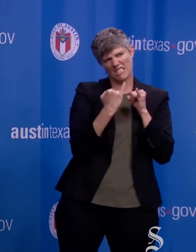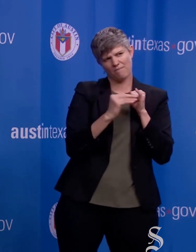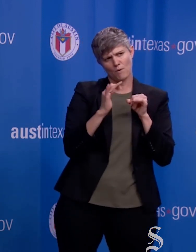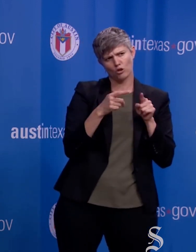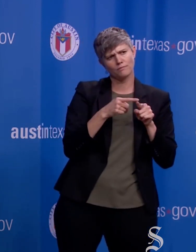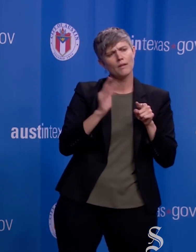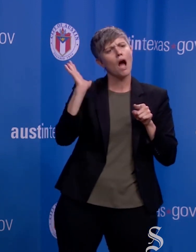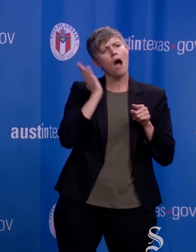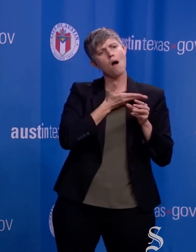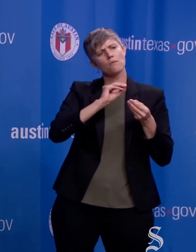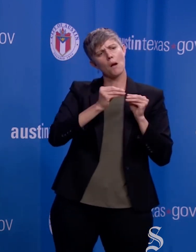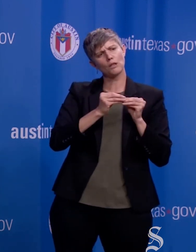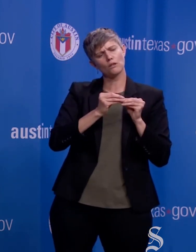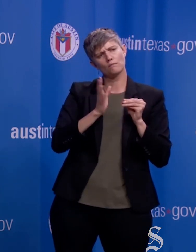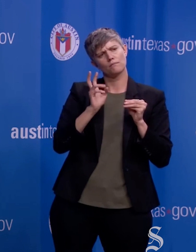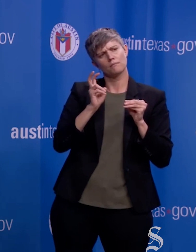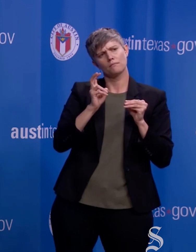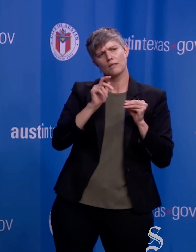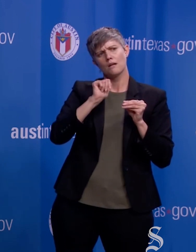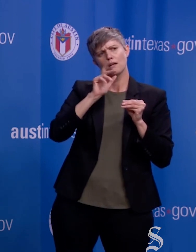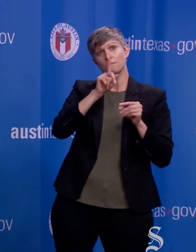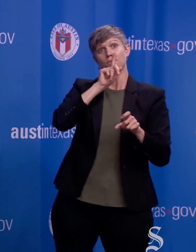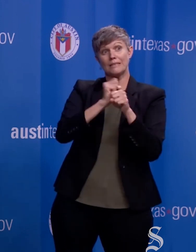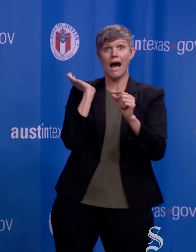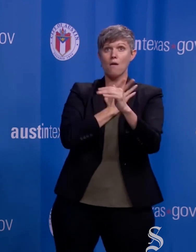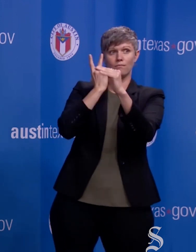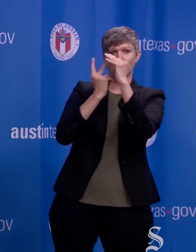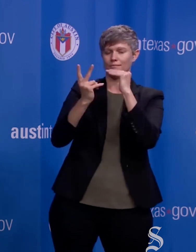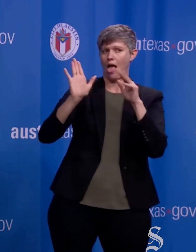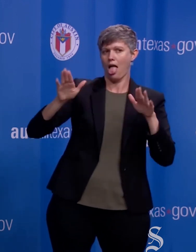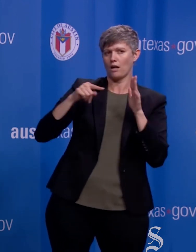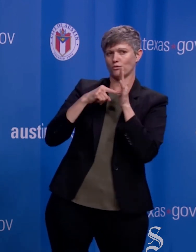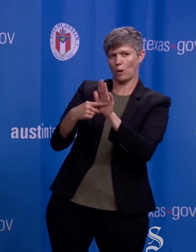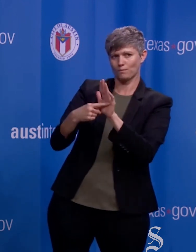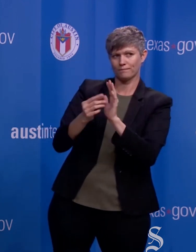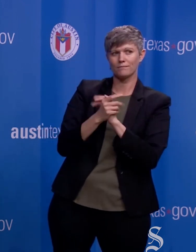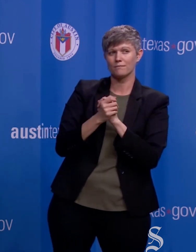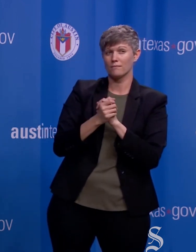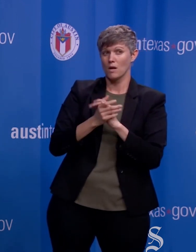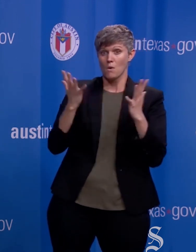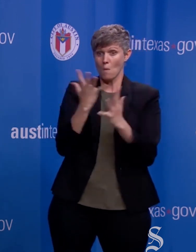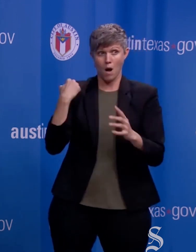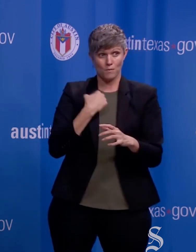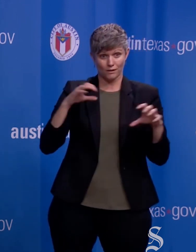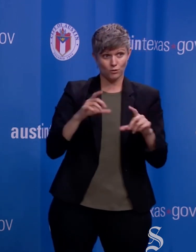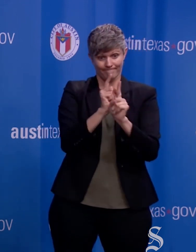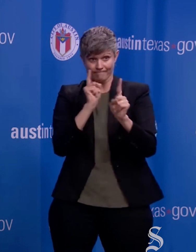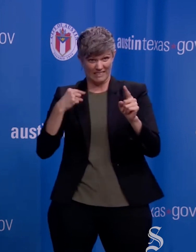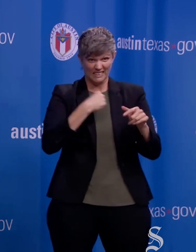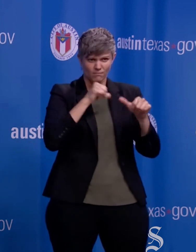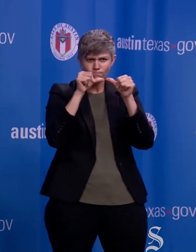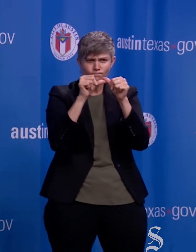still don't reflect what we have been doing for the conduct that we had when we began to physically